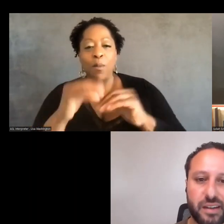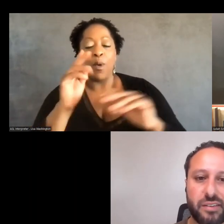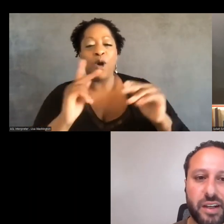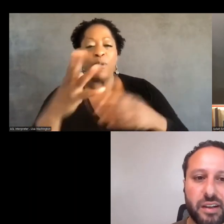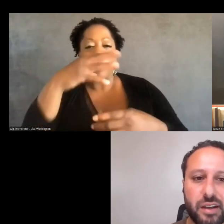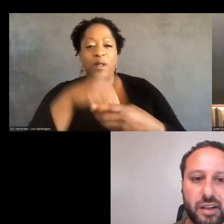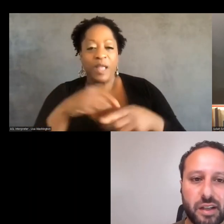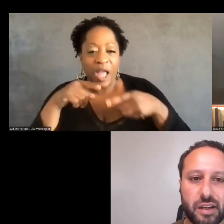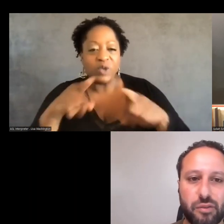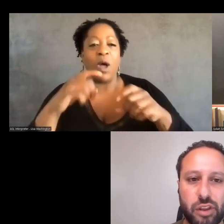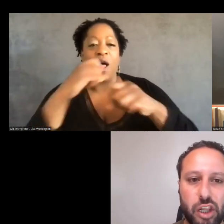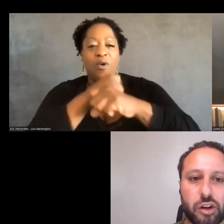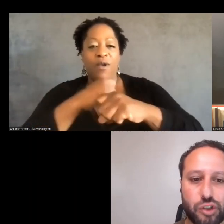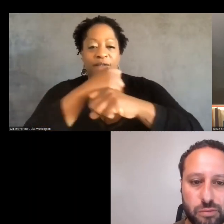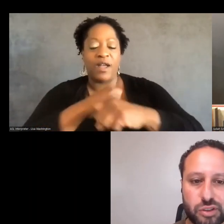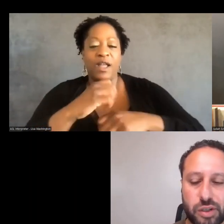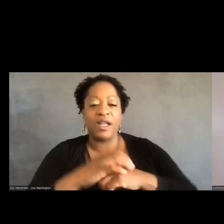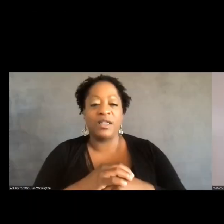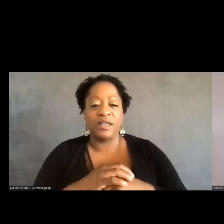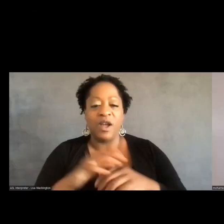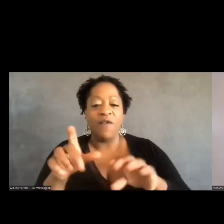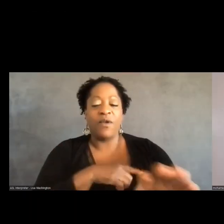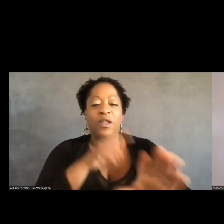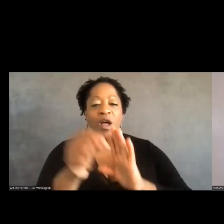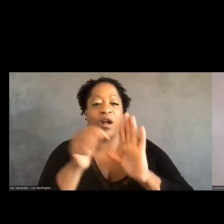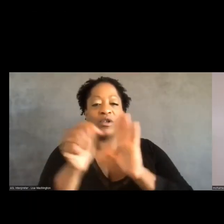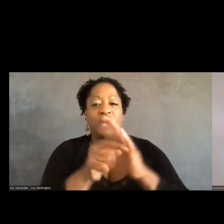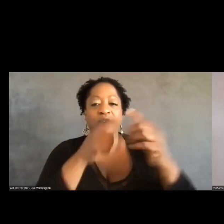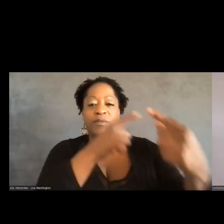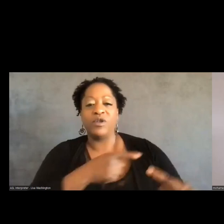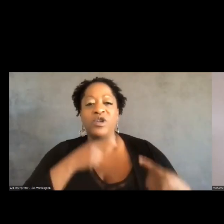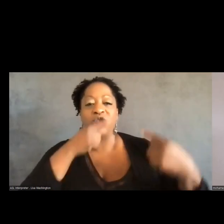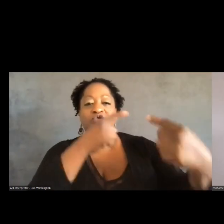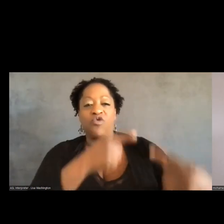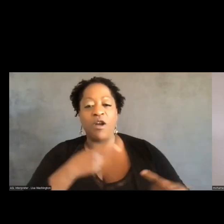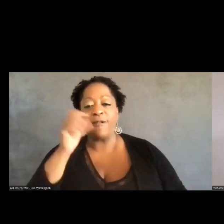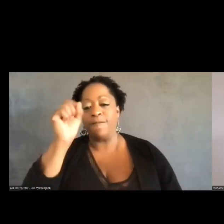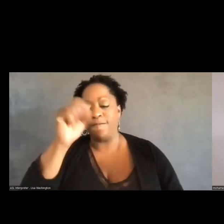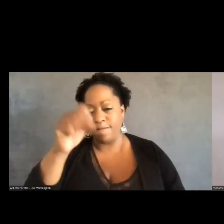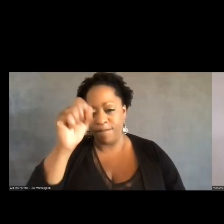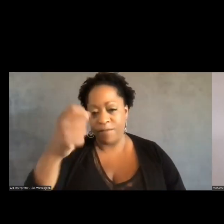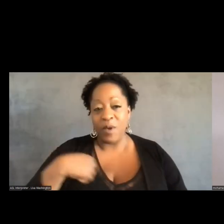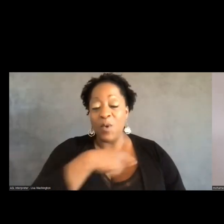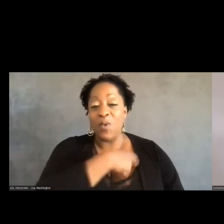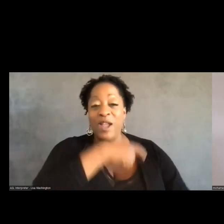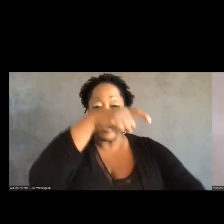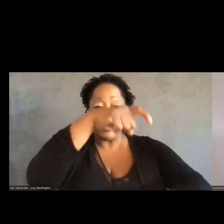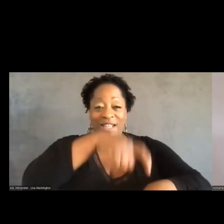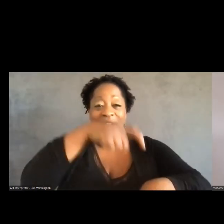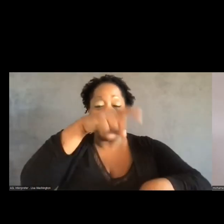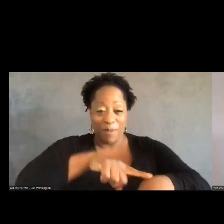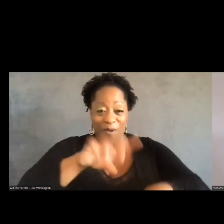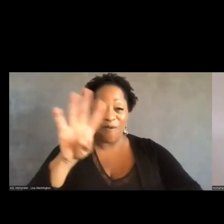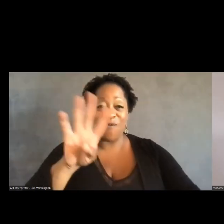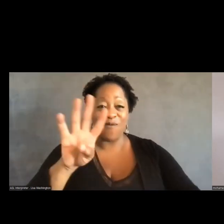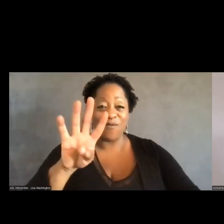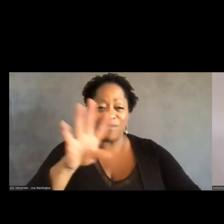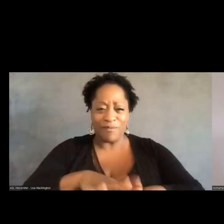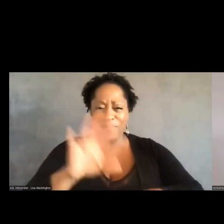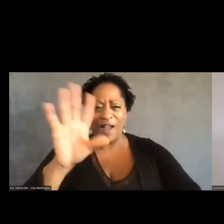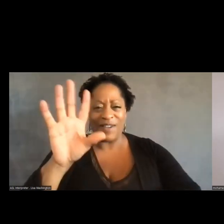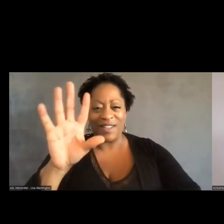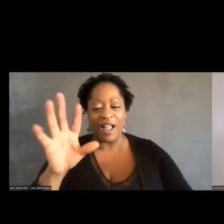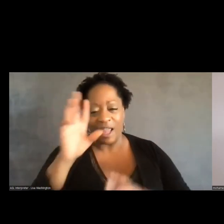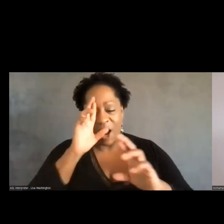we fight, right, for the long-term struggle. Um, we are at time and I want to respect people's time.